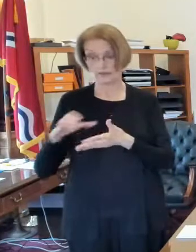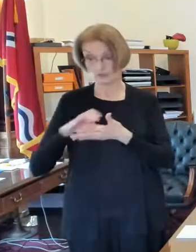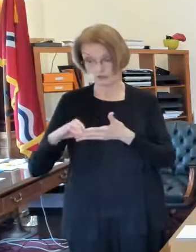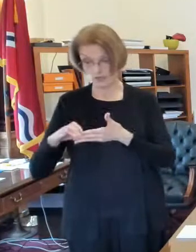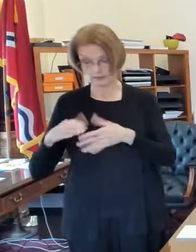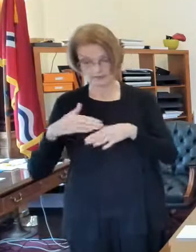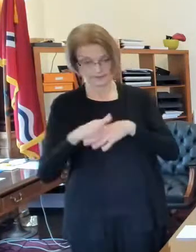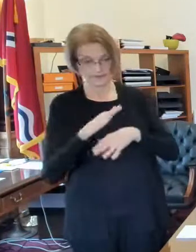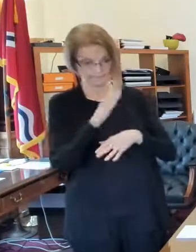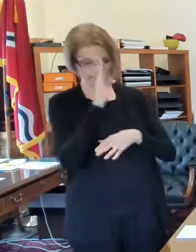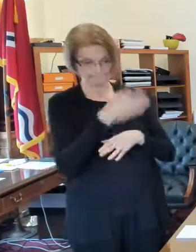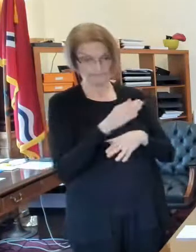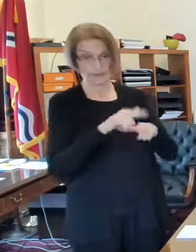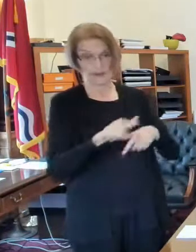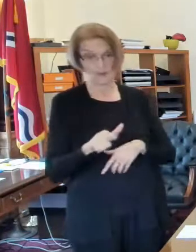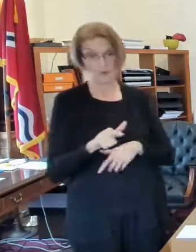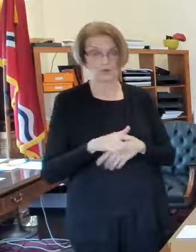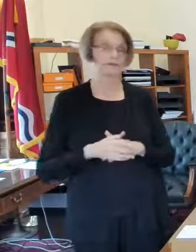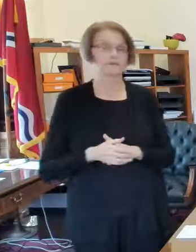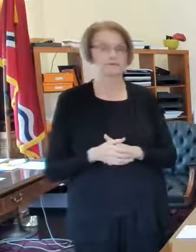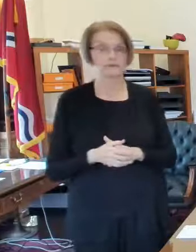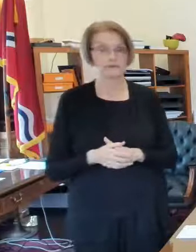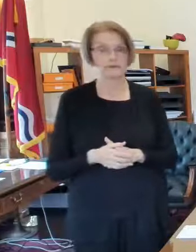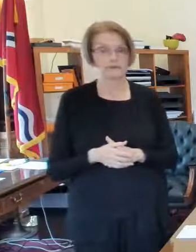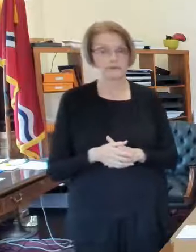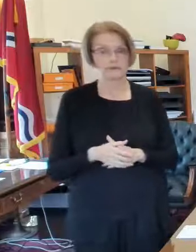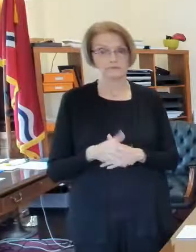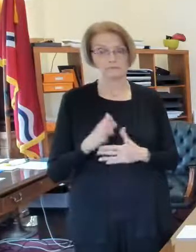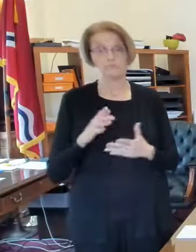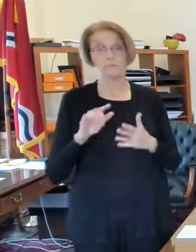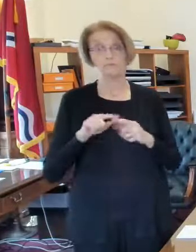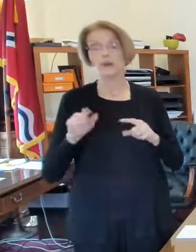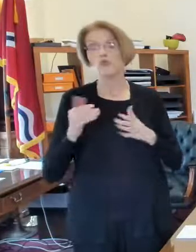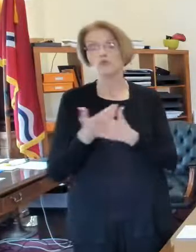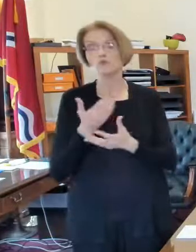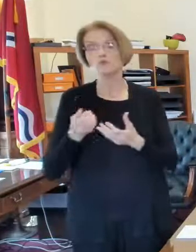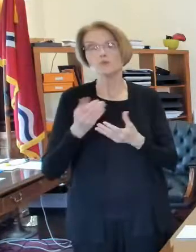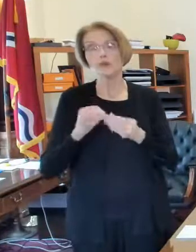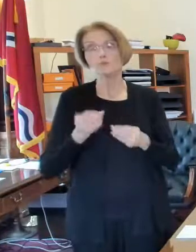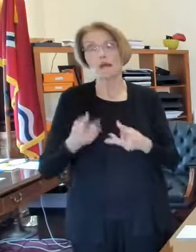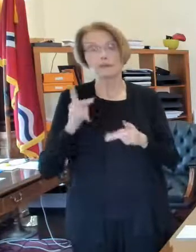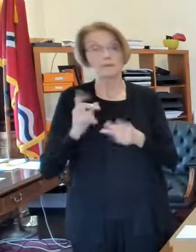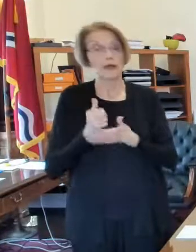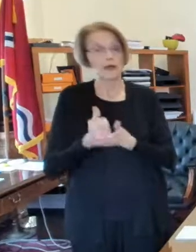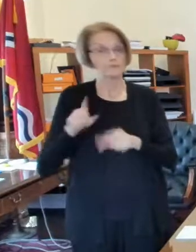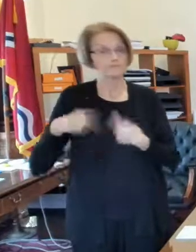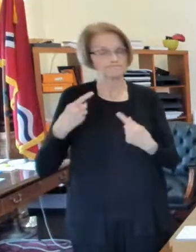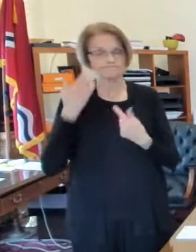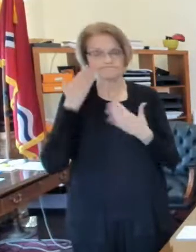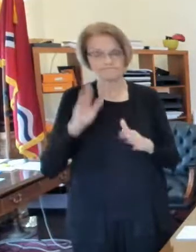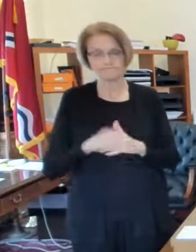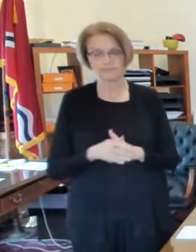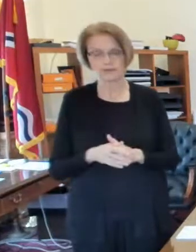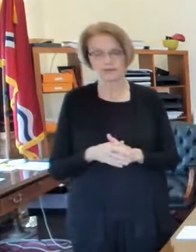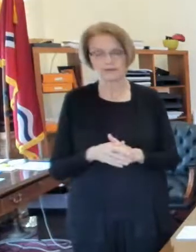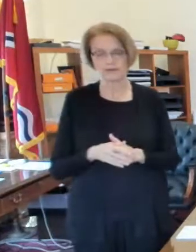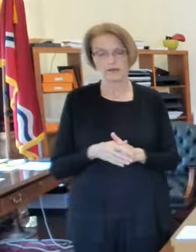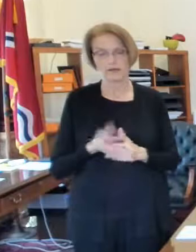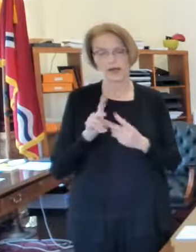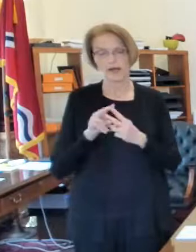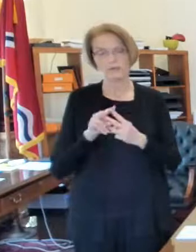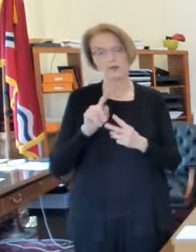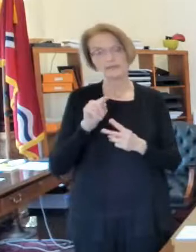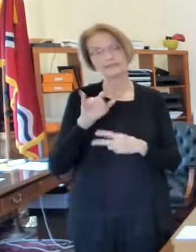um so that's that's the situation i don't have the up-to-date numbers we have a couple of tiny house questions mayor um